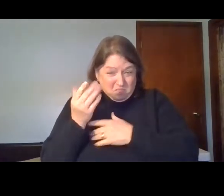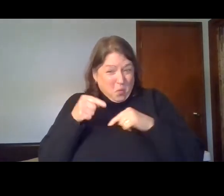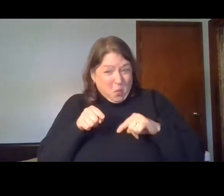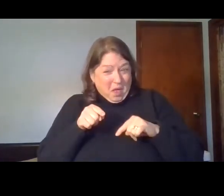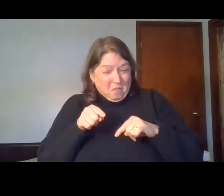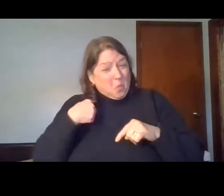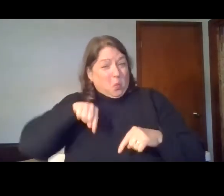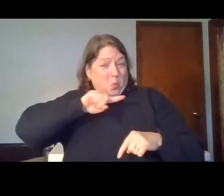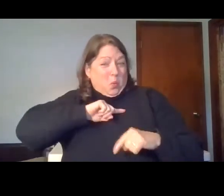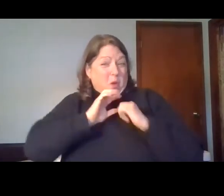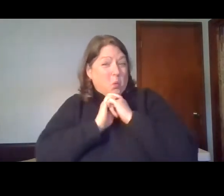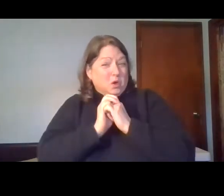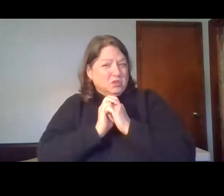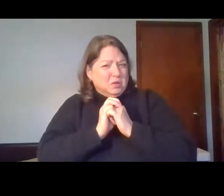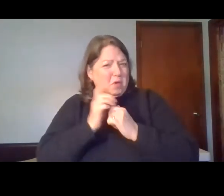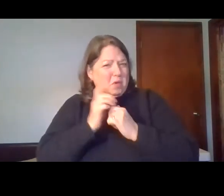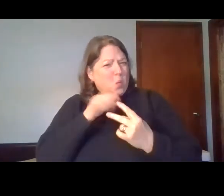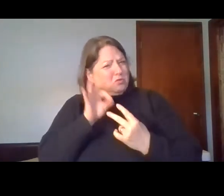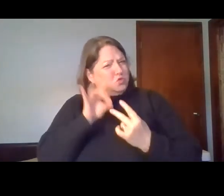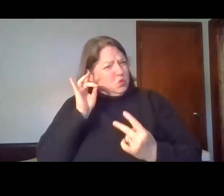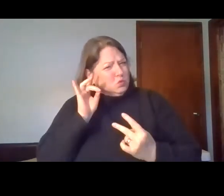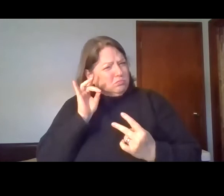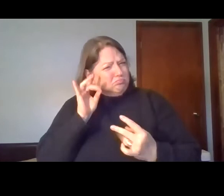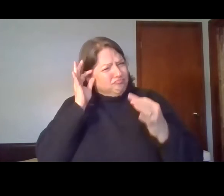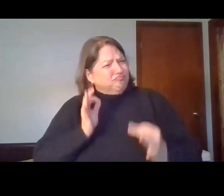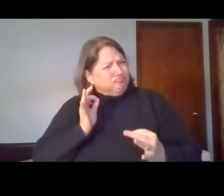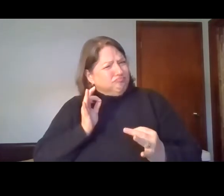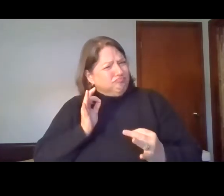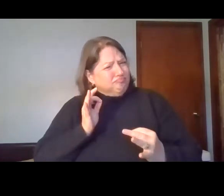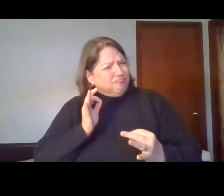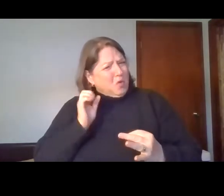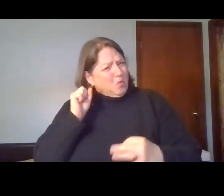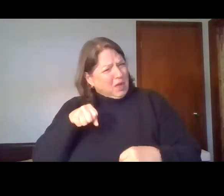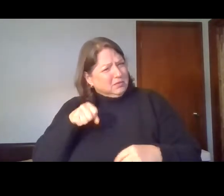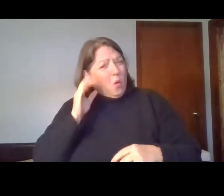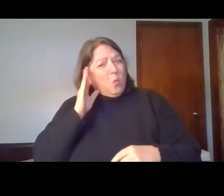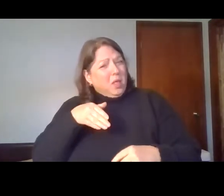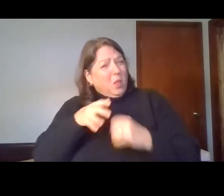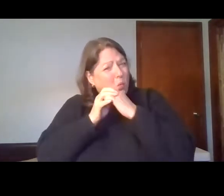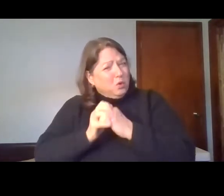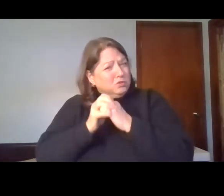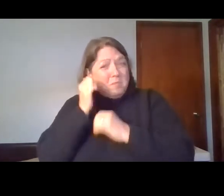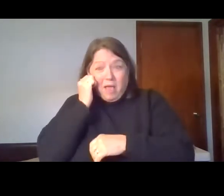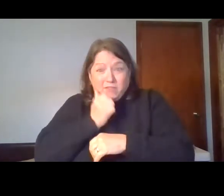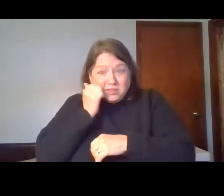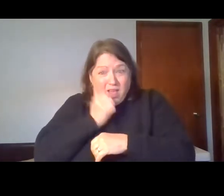Sing like never O my